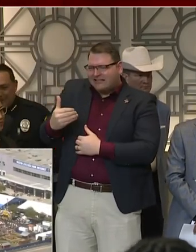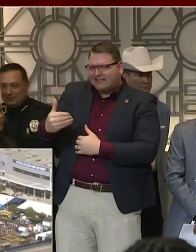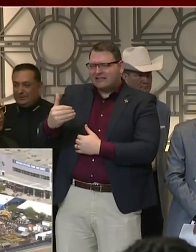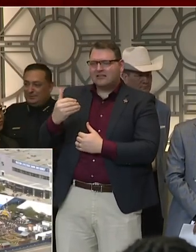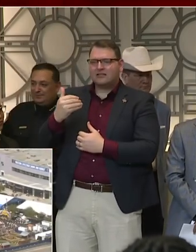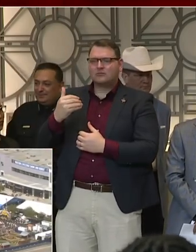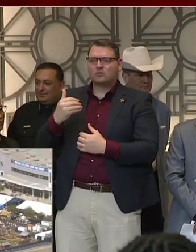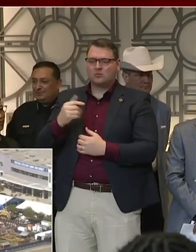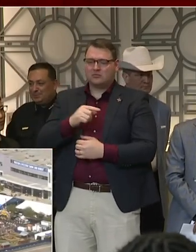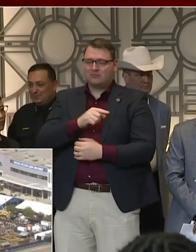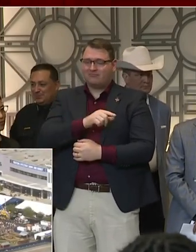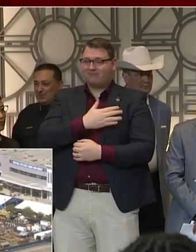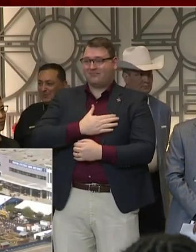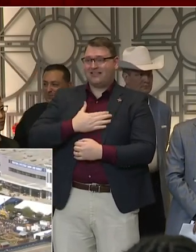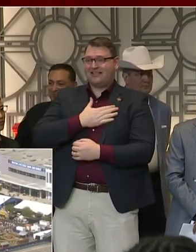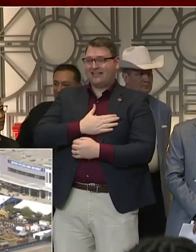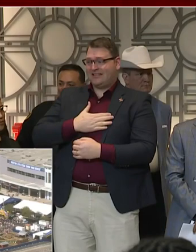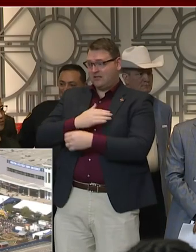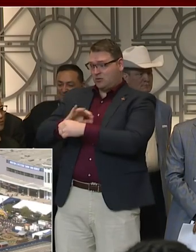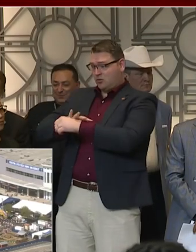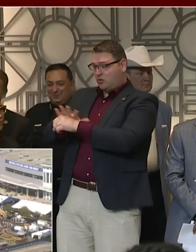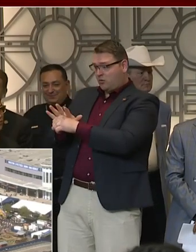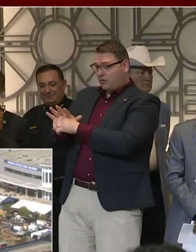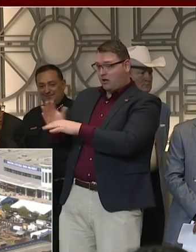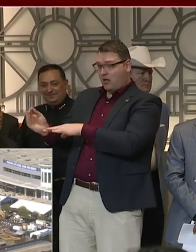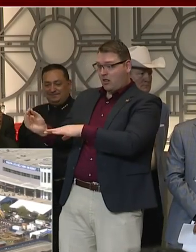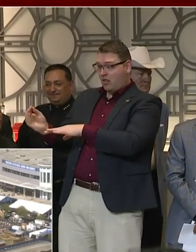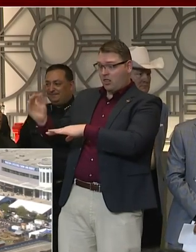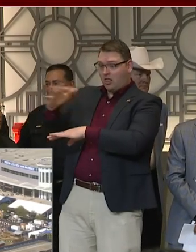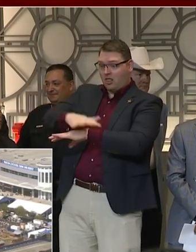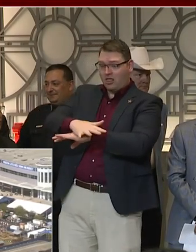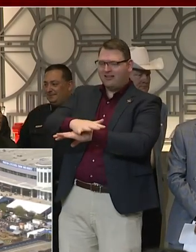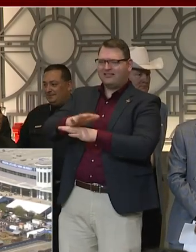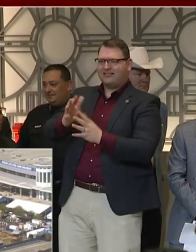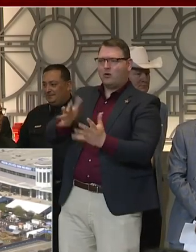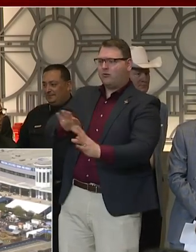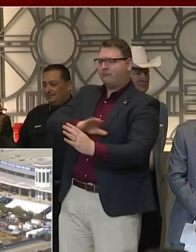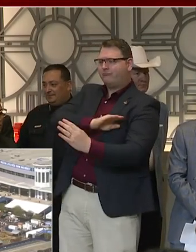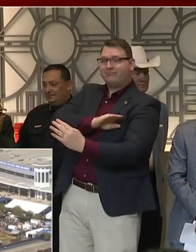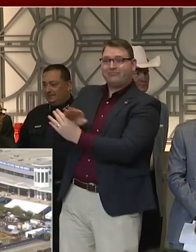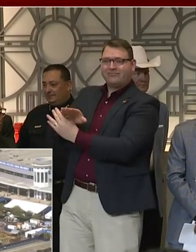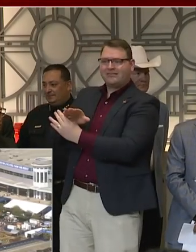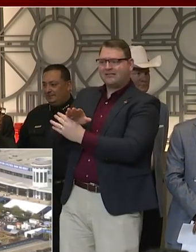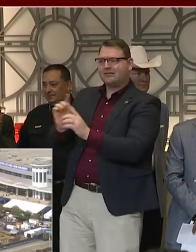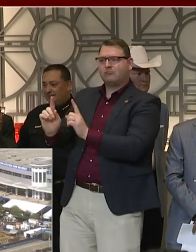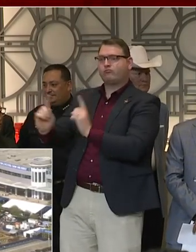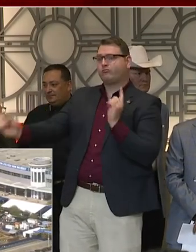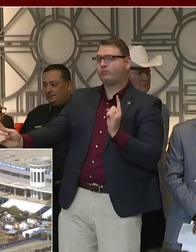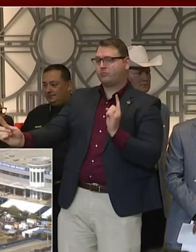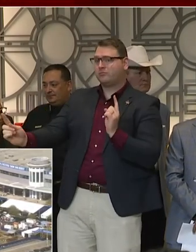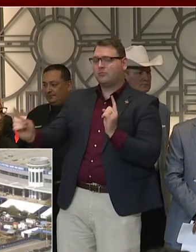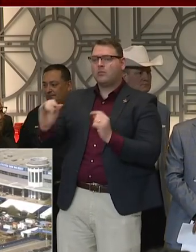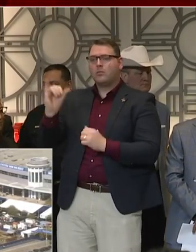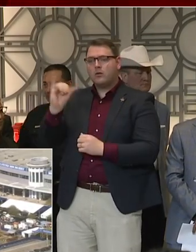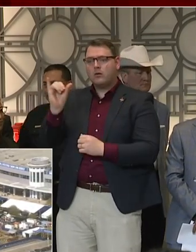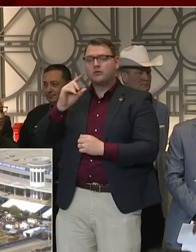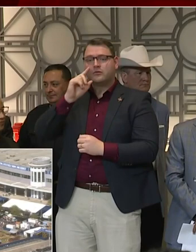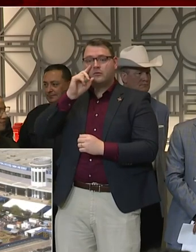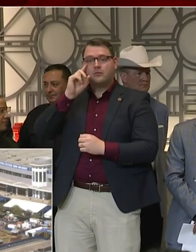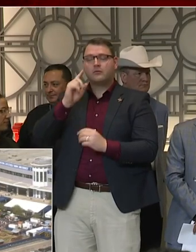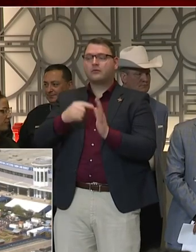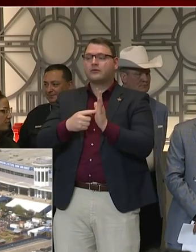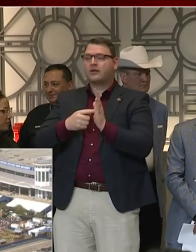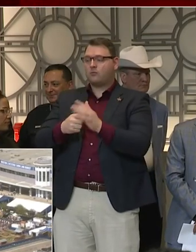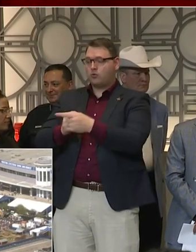who you are concerned about. We also want to make sure that if you are sick, that you don't go into settings, whether it's at work